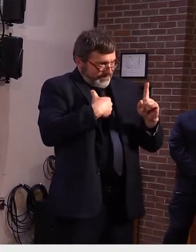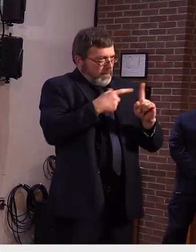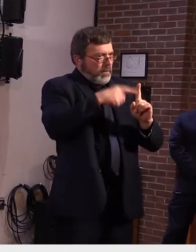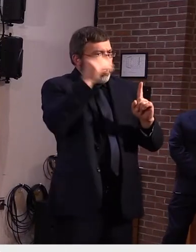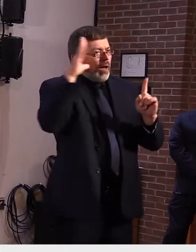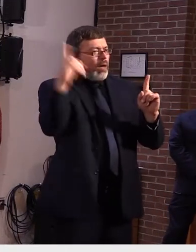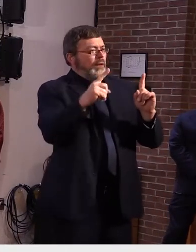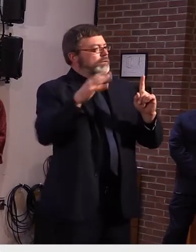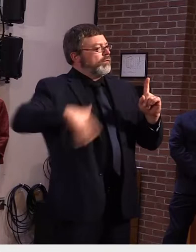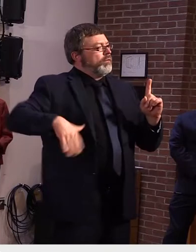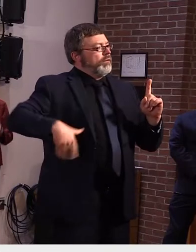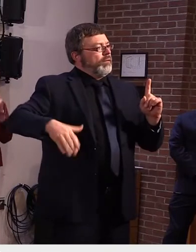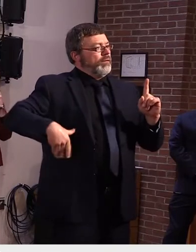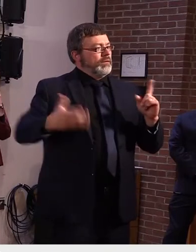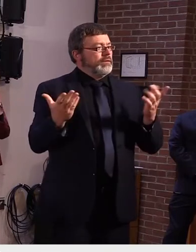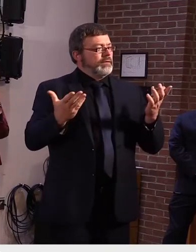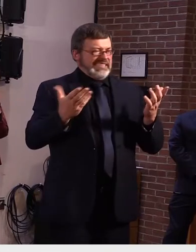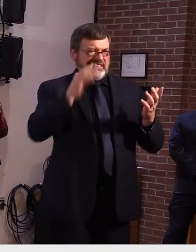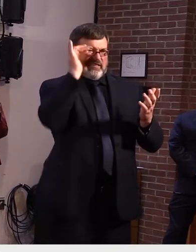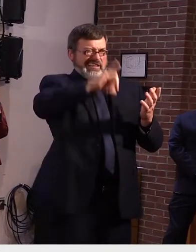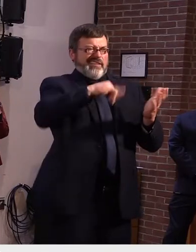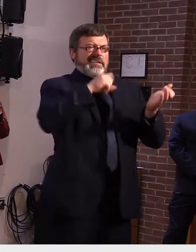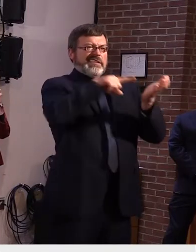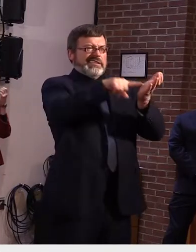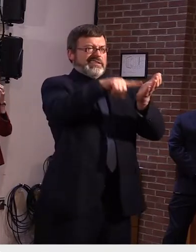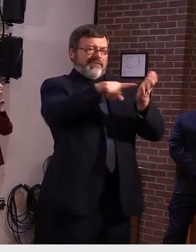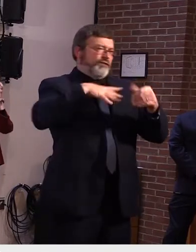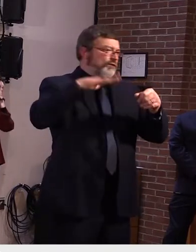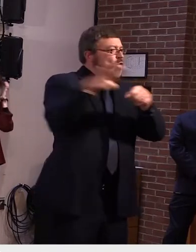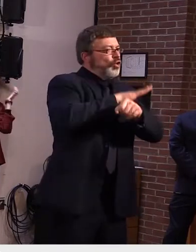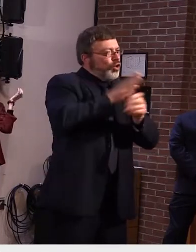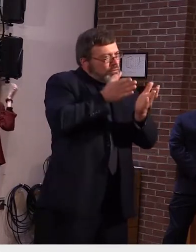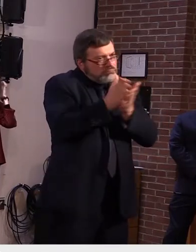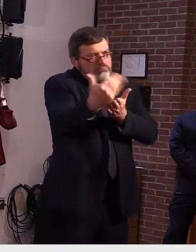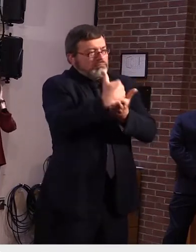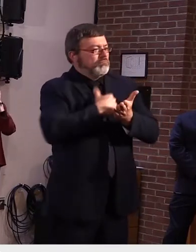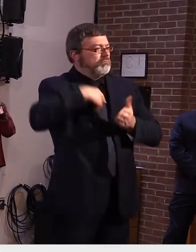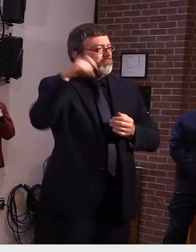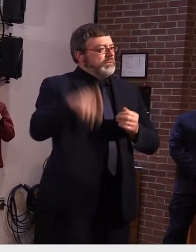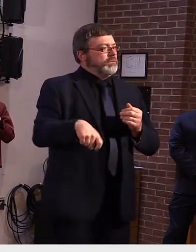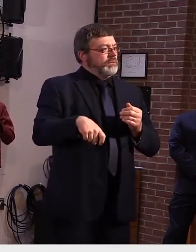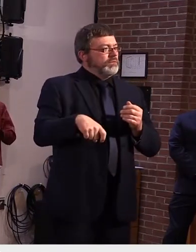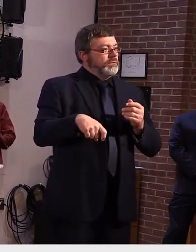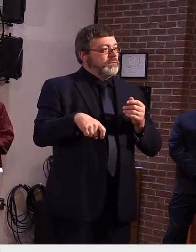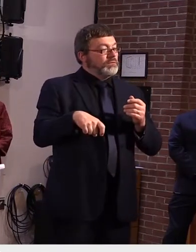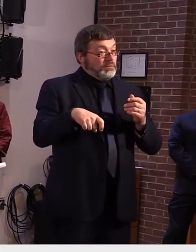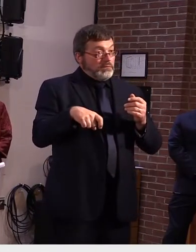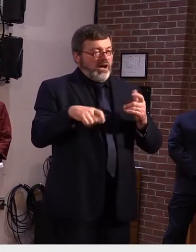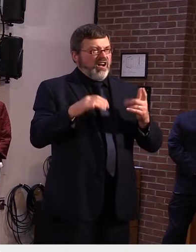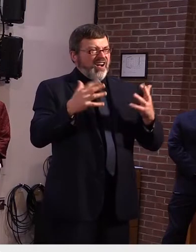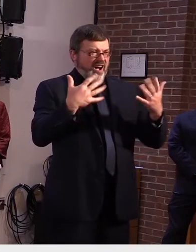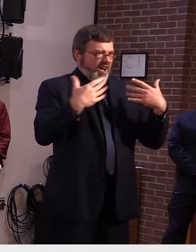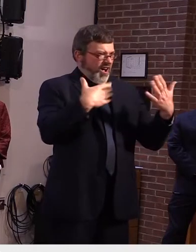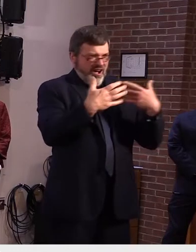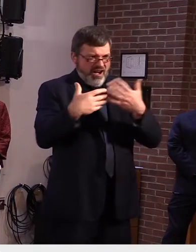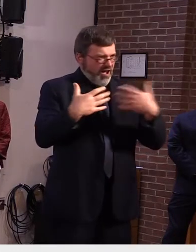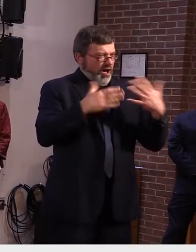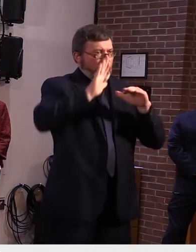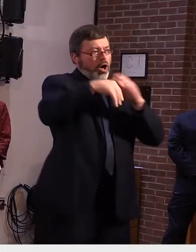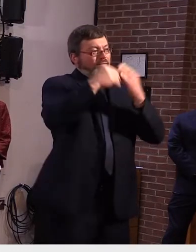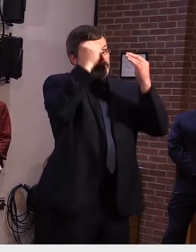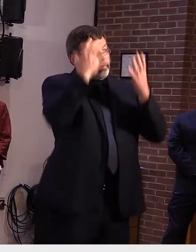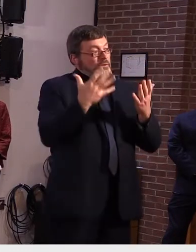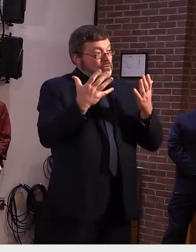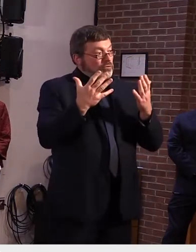and then um based on what we learn and based on the types of contacts that we identify and which